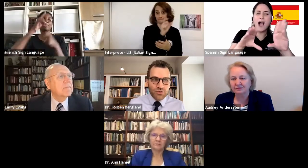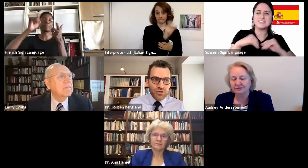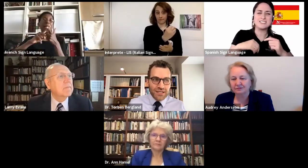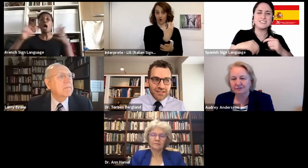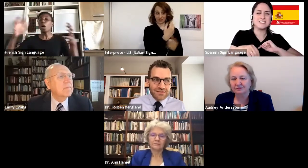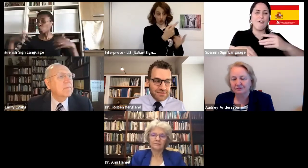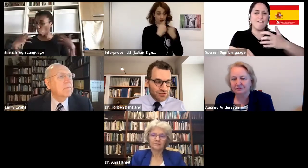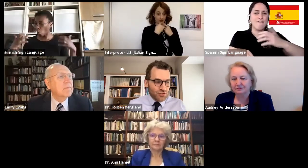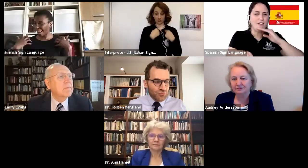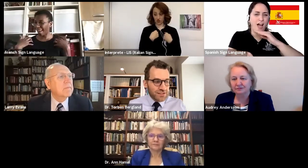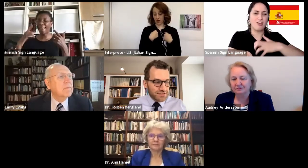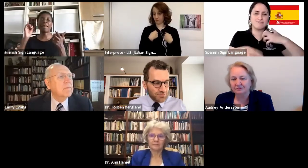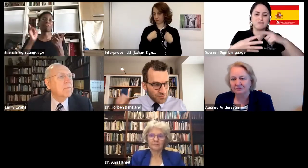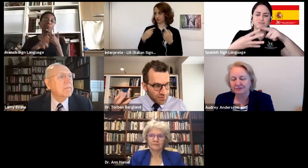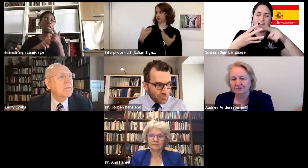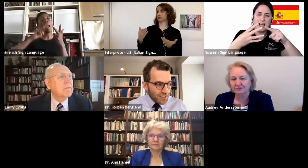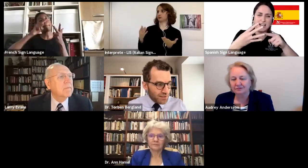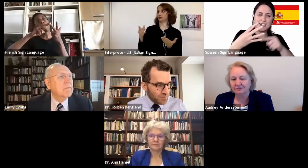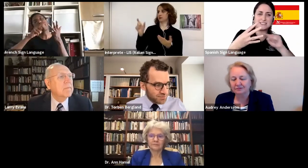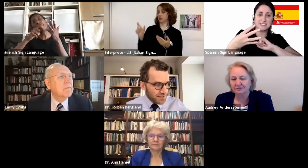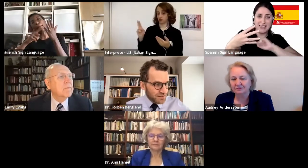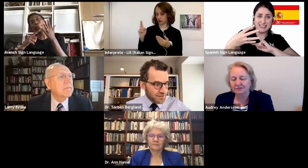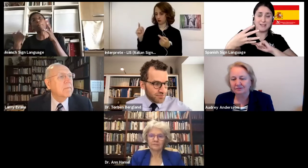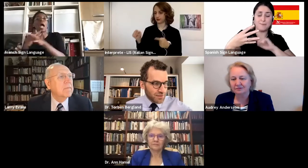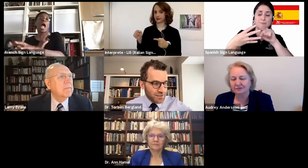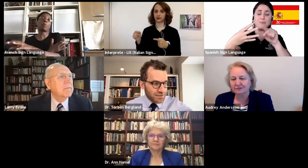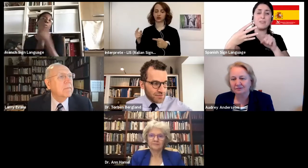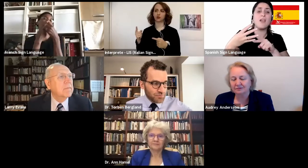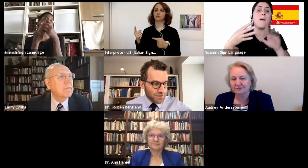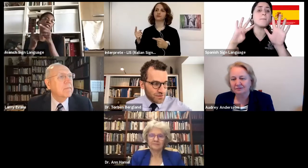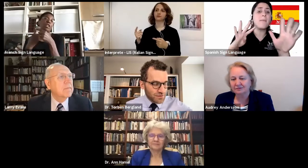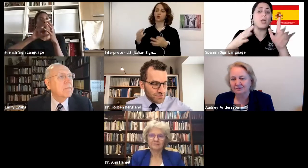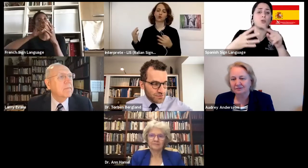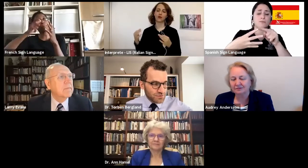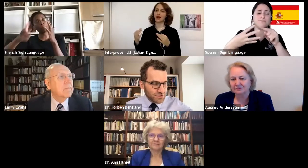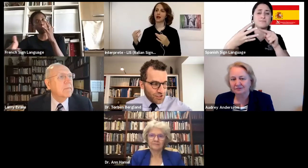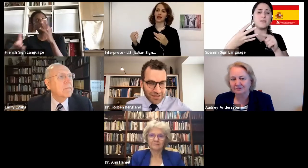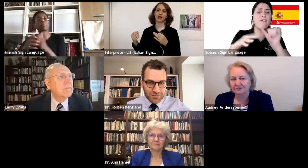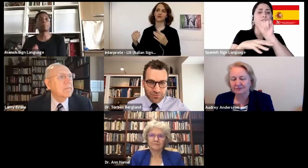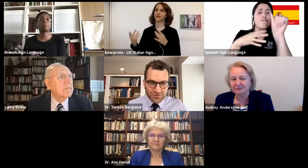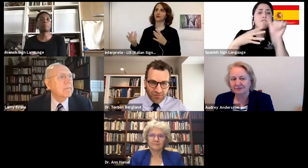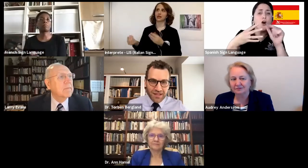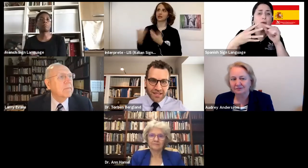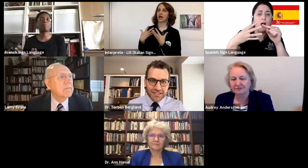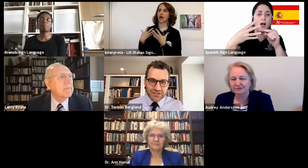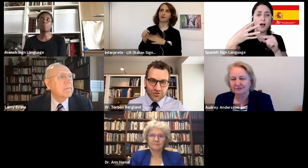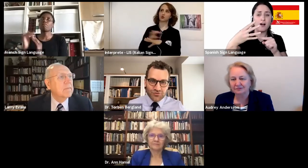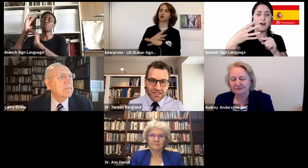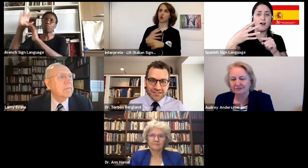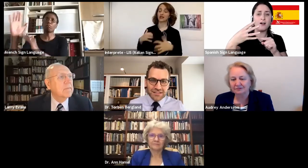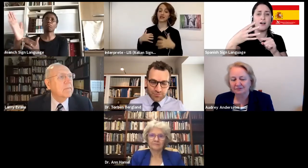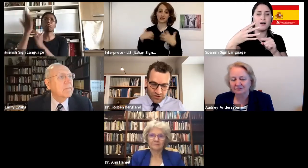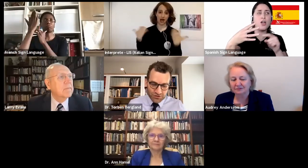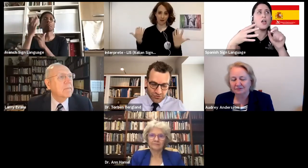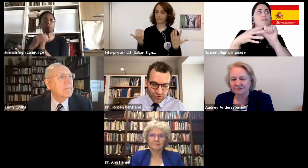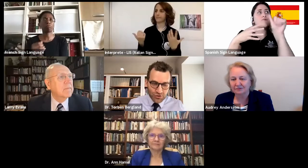What, what is sort of, it's the way it's been maybe stuck in many people's thinking is that sort of,